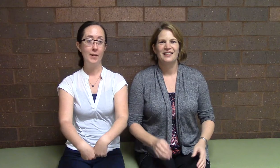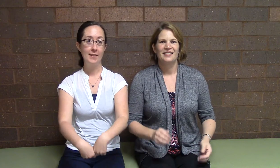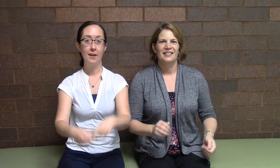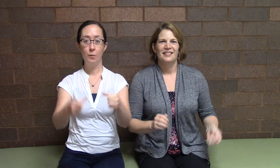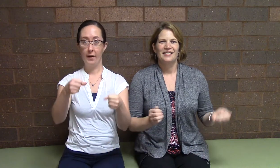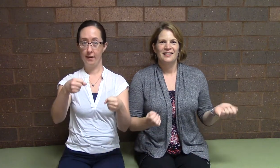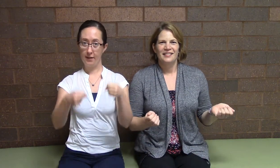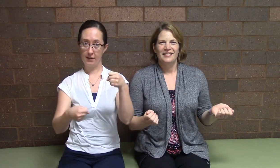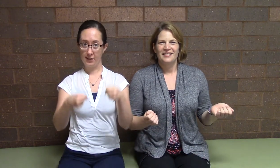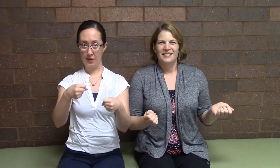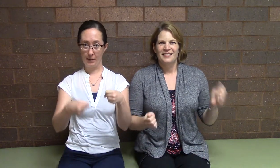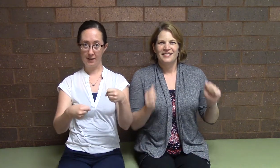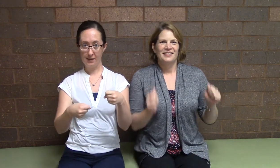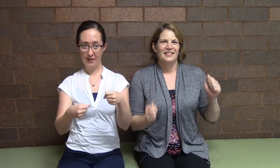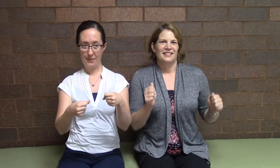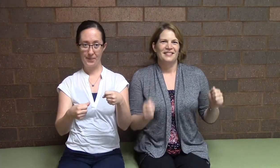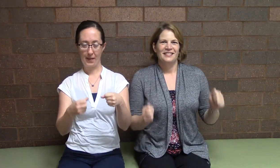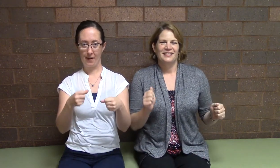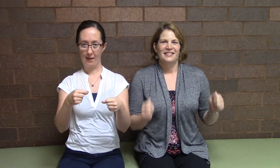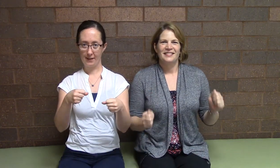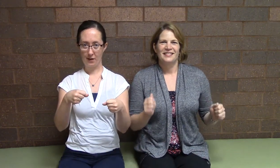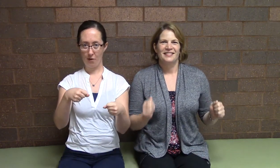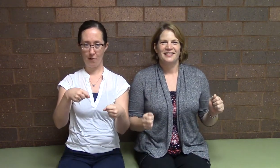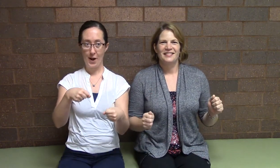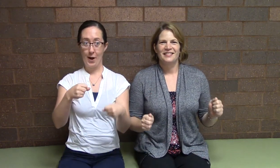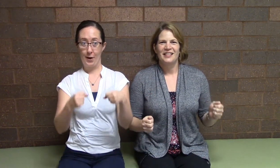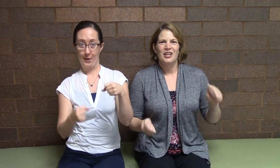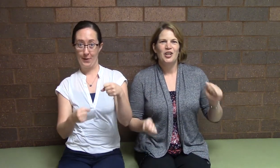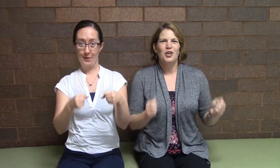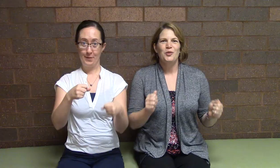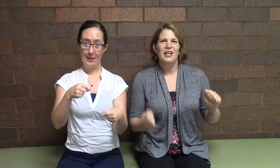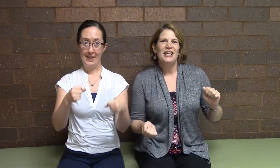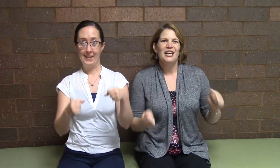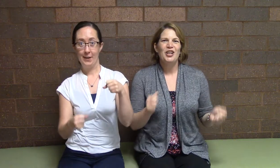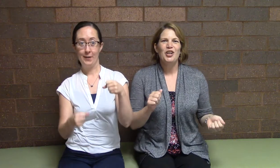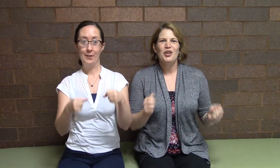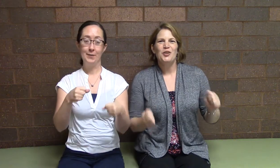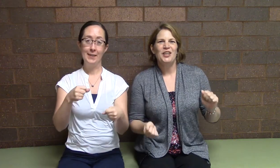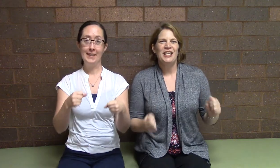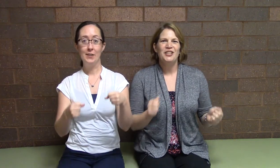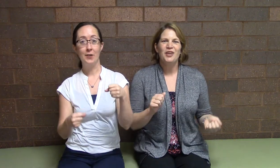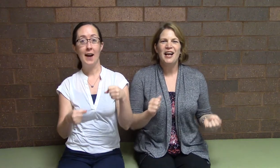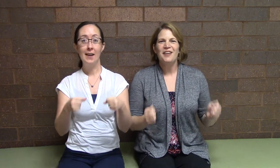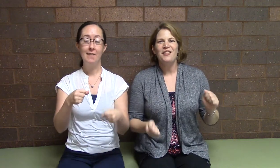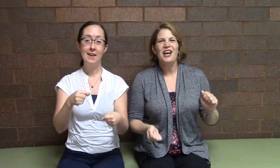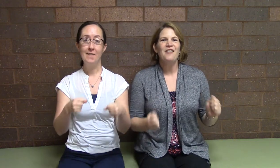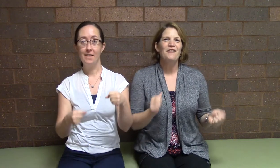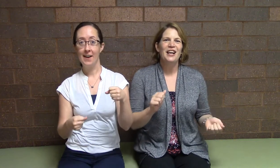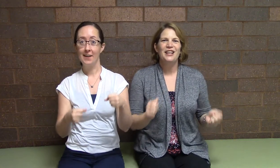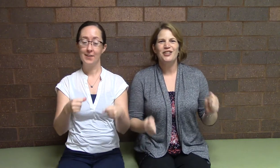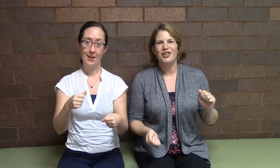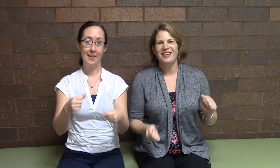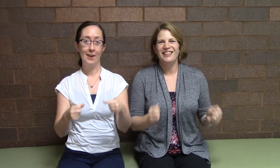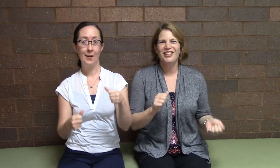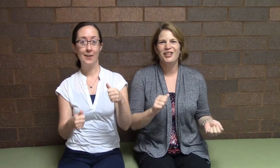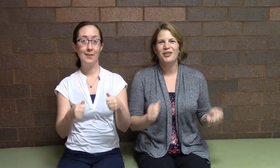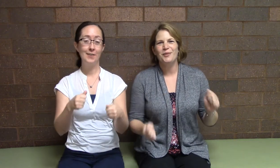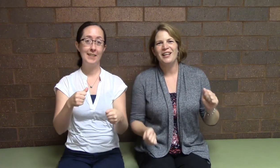we start with our steering wheels. All right, let's go. Hurry, hurry, drive the fire truck. Hurry,